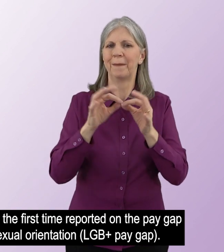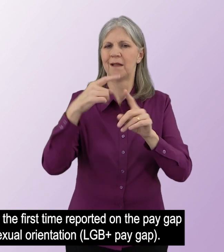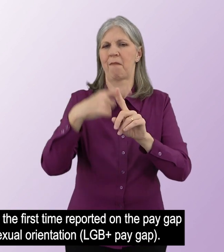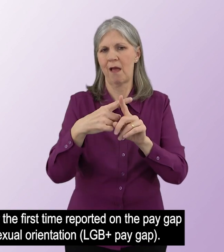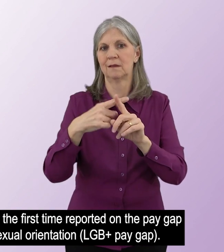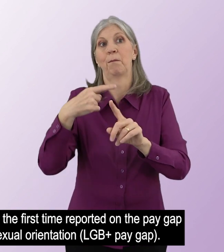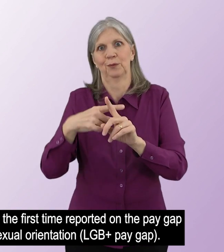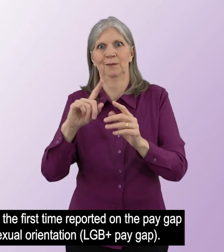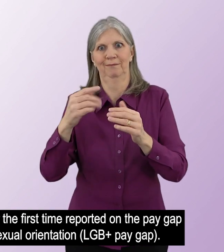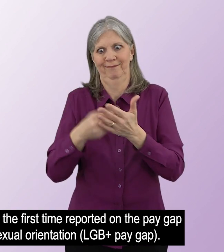pay gap.